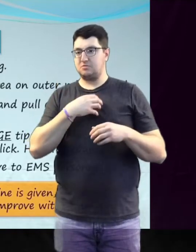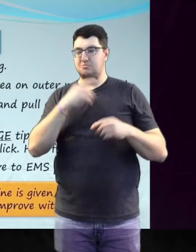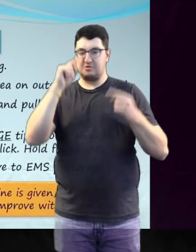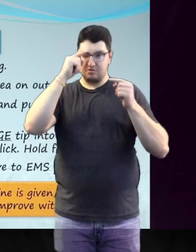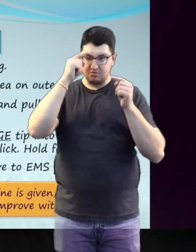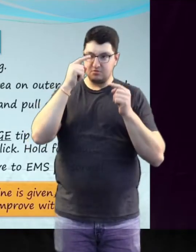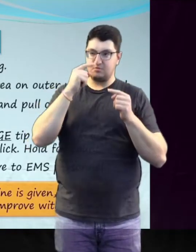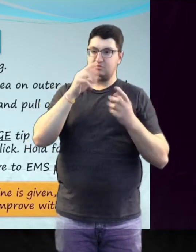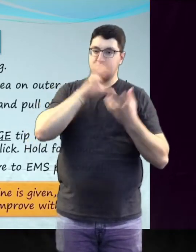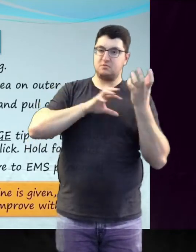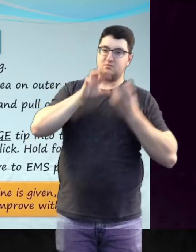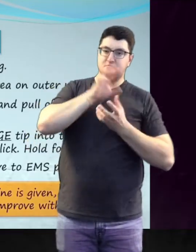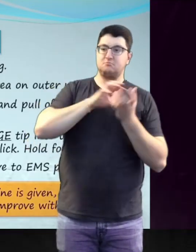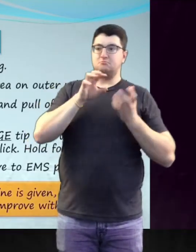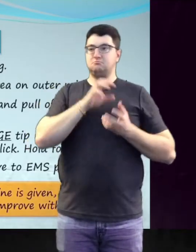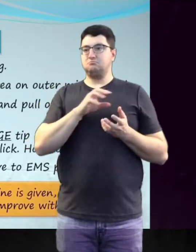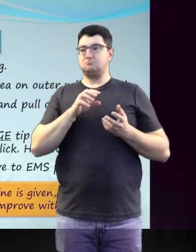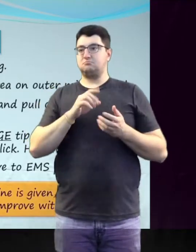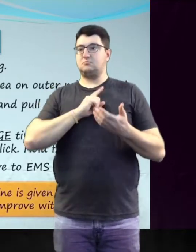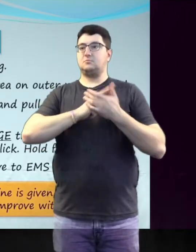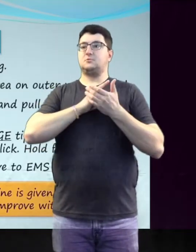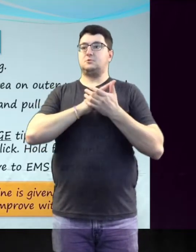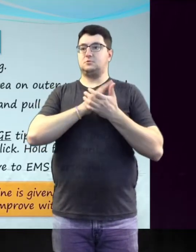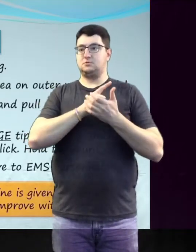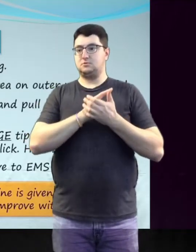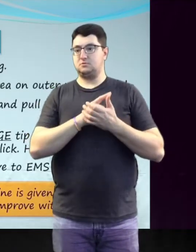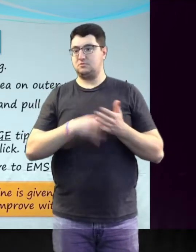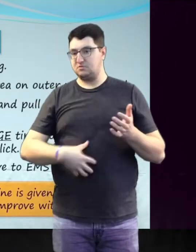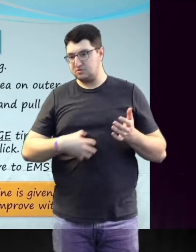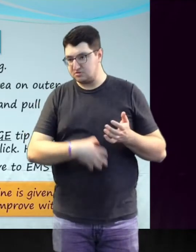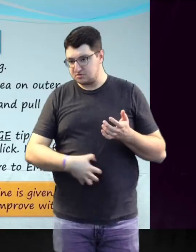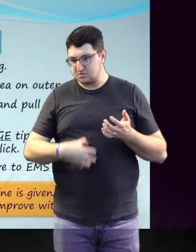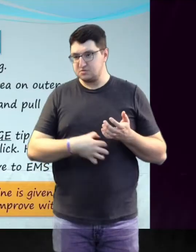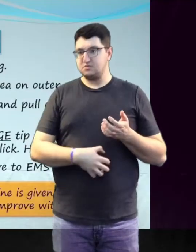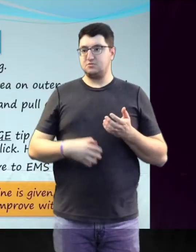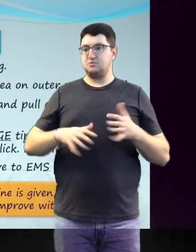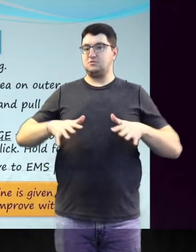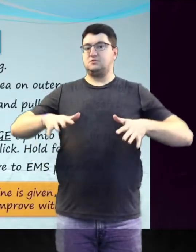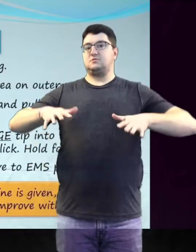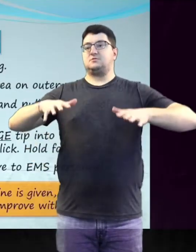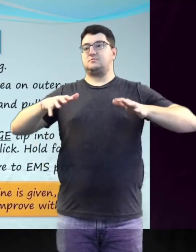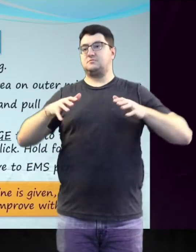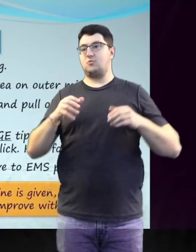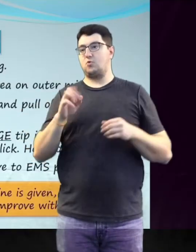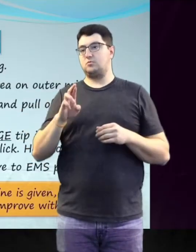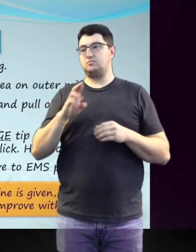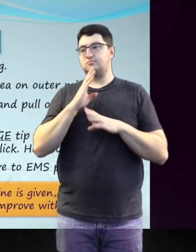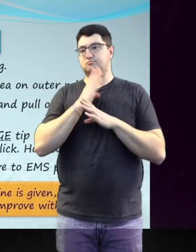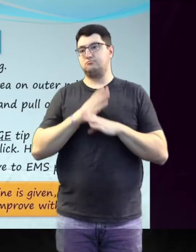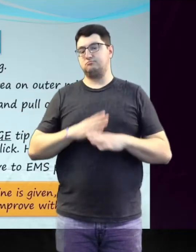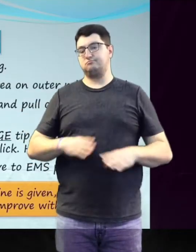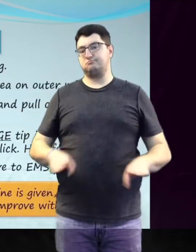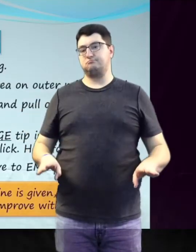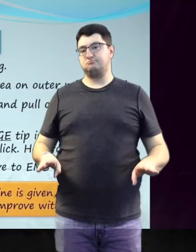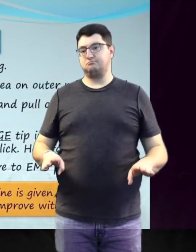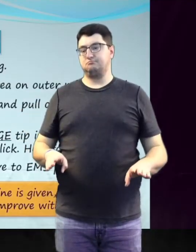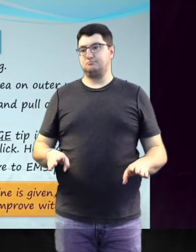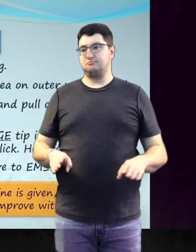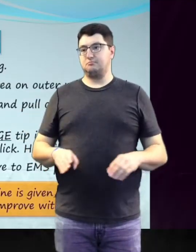complain of headache, dizziness, pounding heart, nausea, shakiness, or become very quiet.